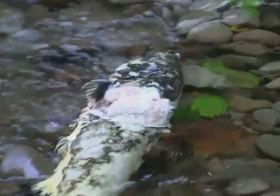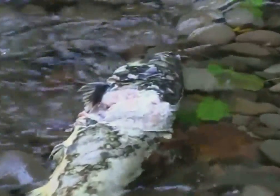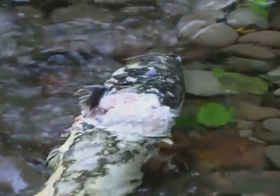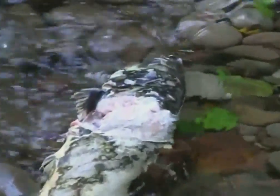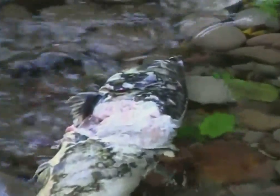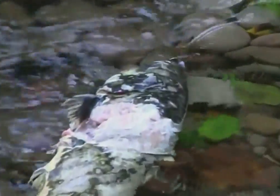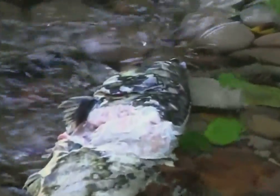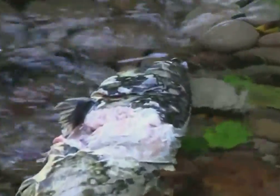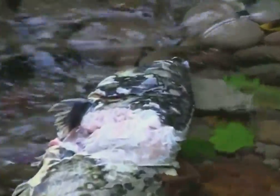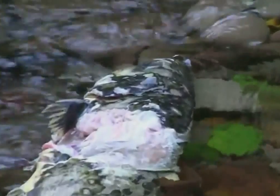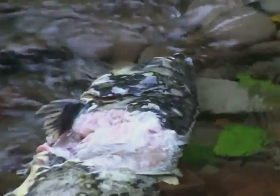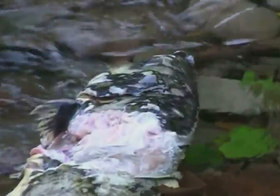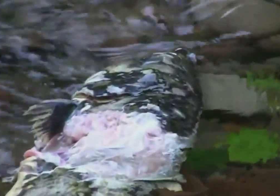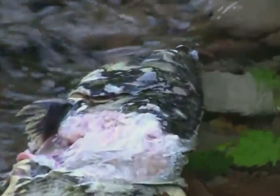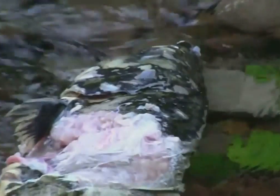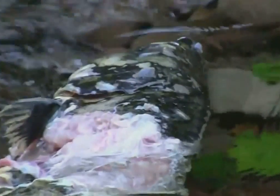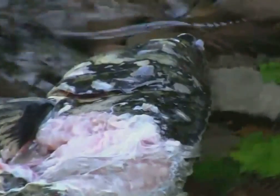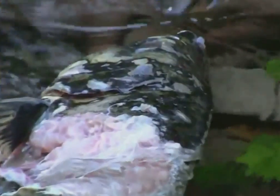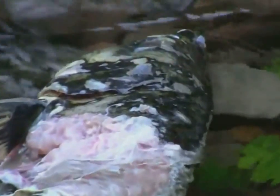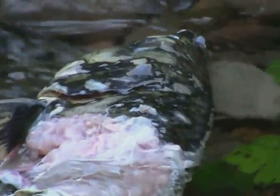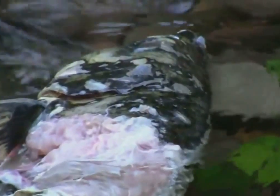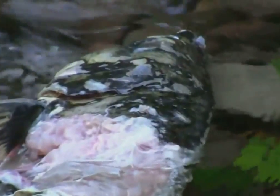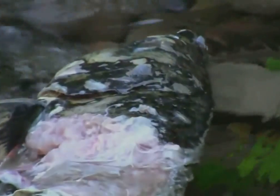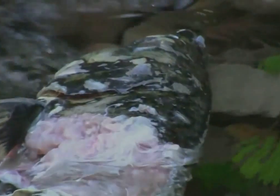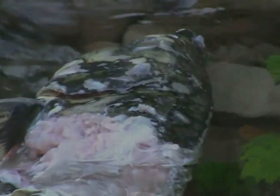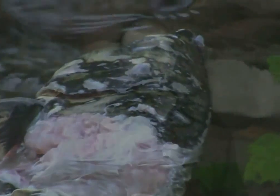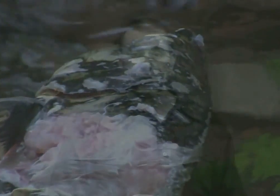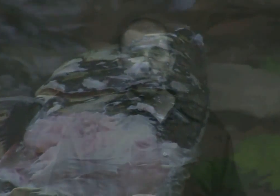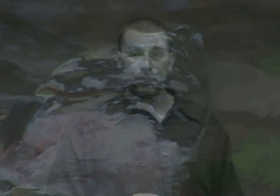later on, for there is great significance in this truth.